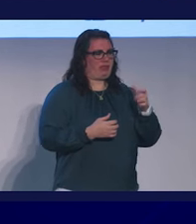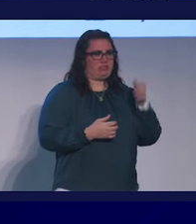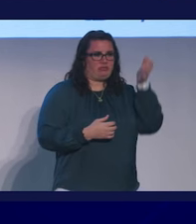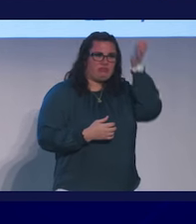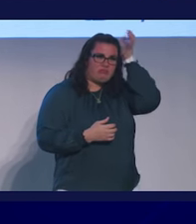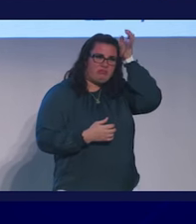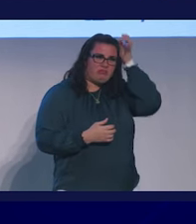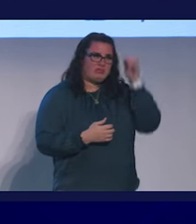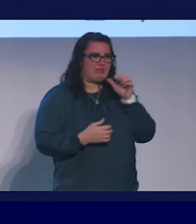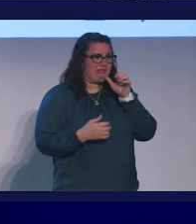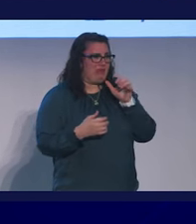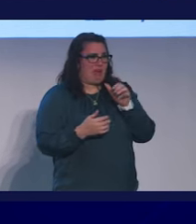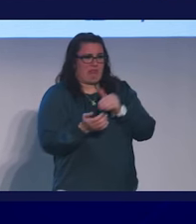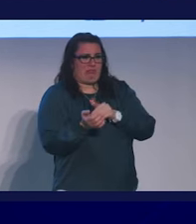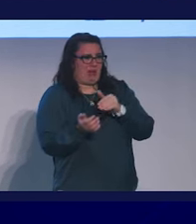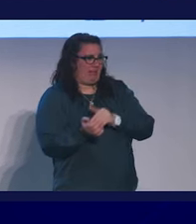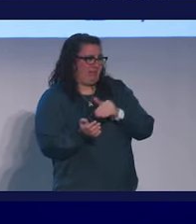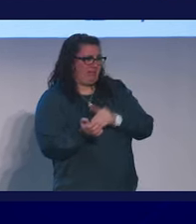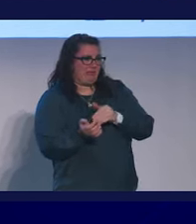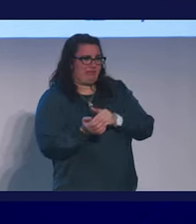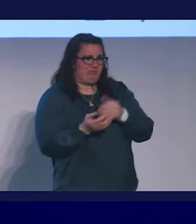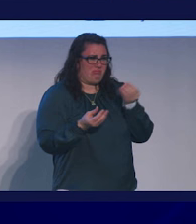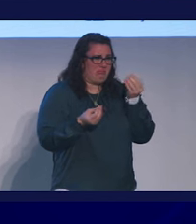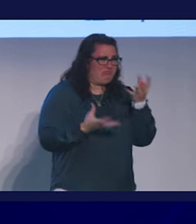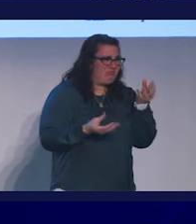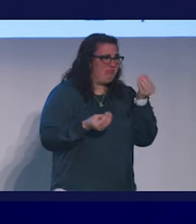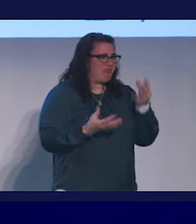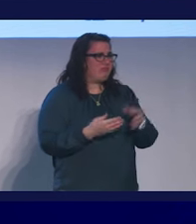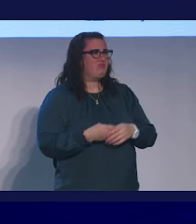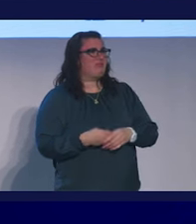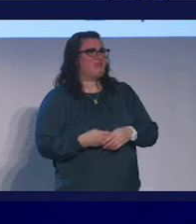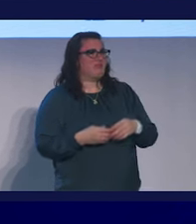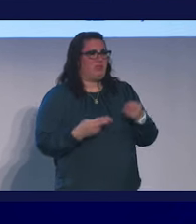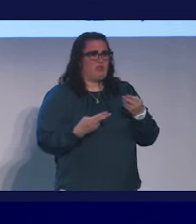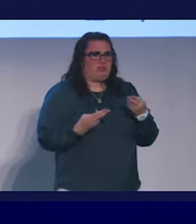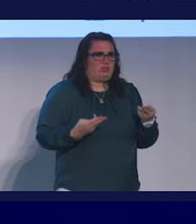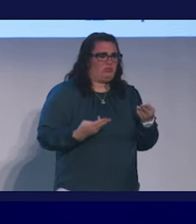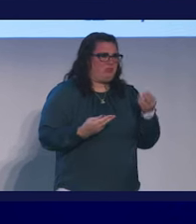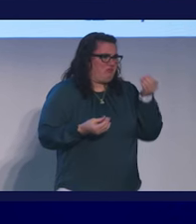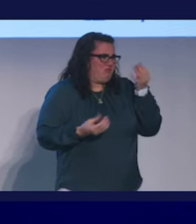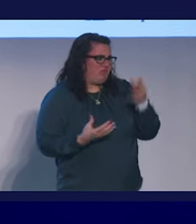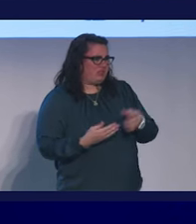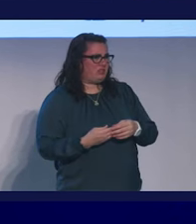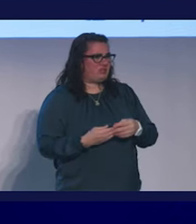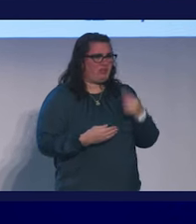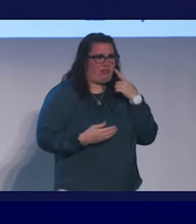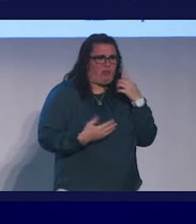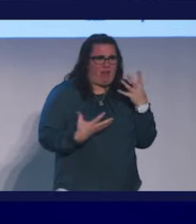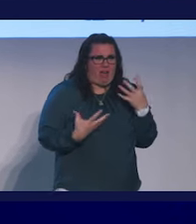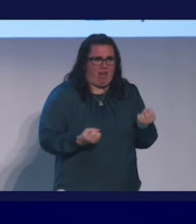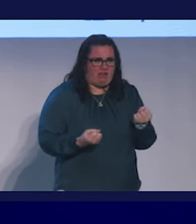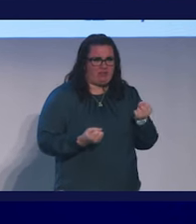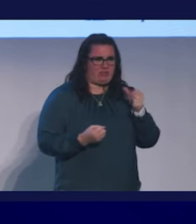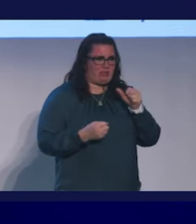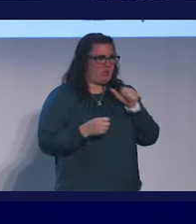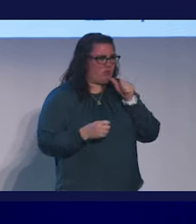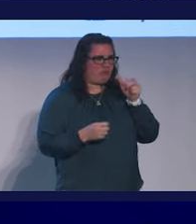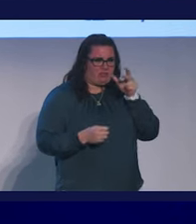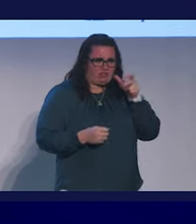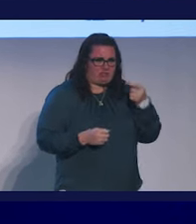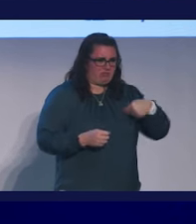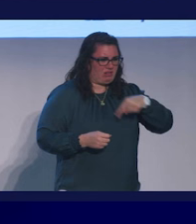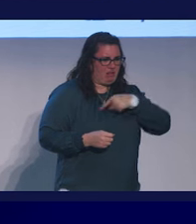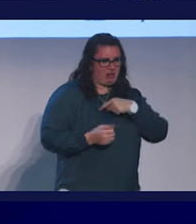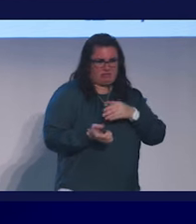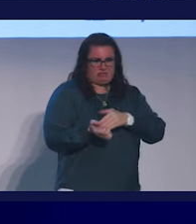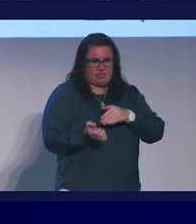non-medically validated sources of information for health. They weren't looking to us. They weren't